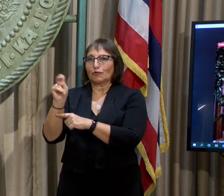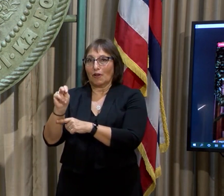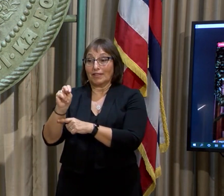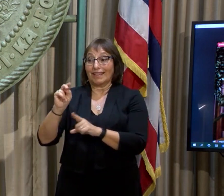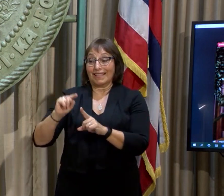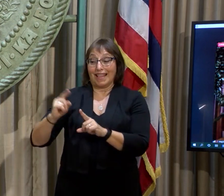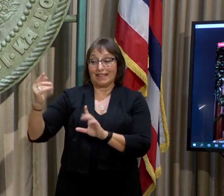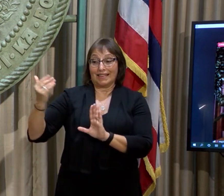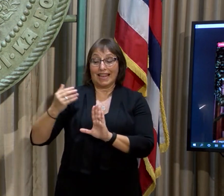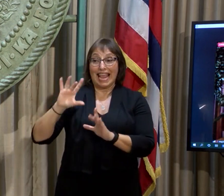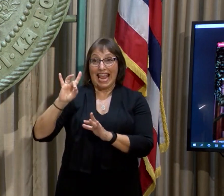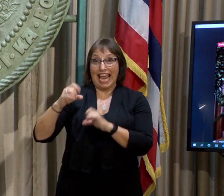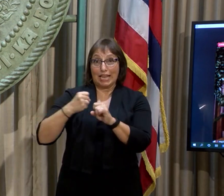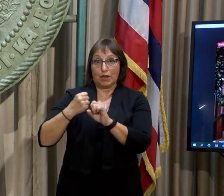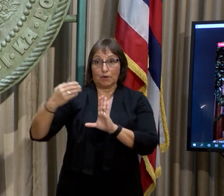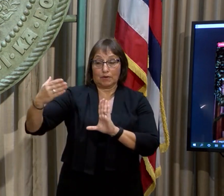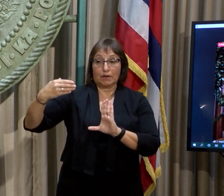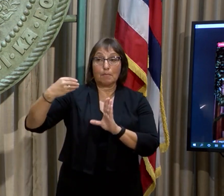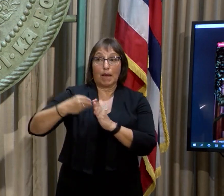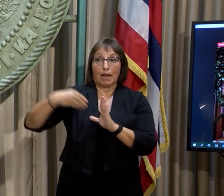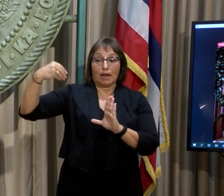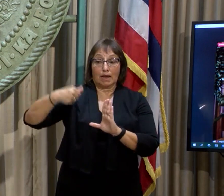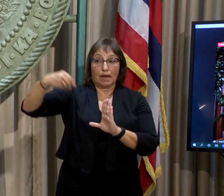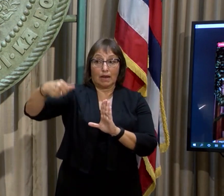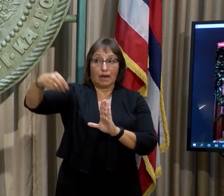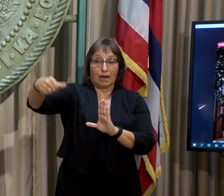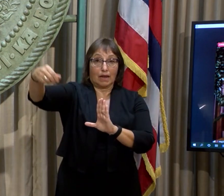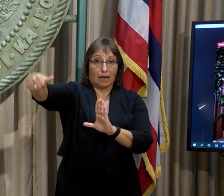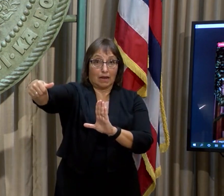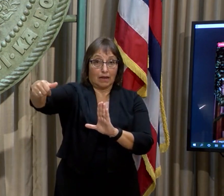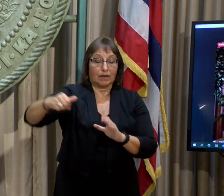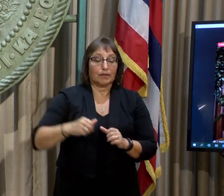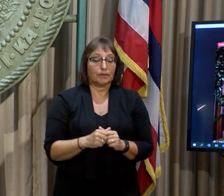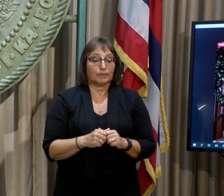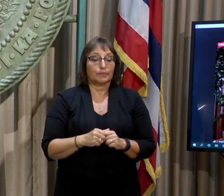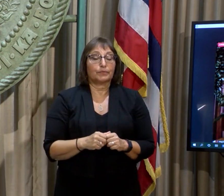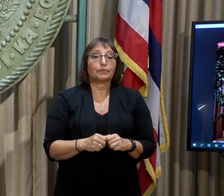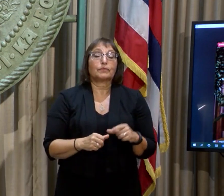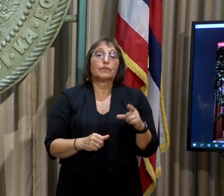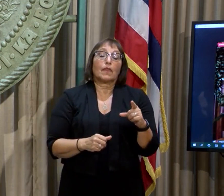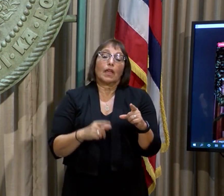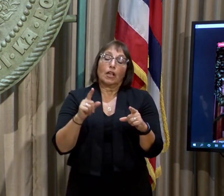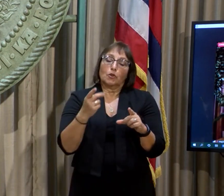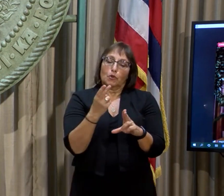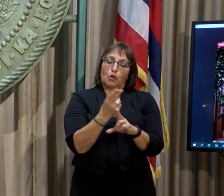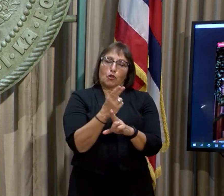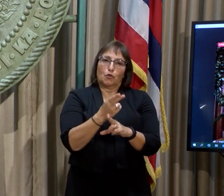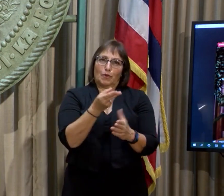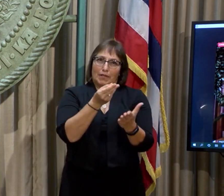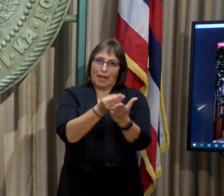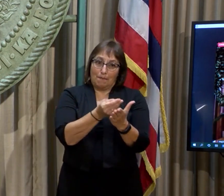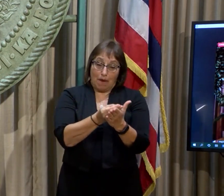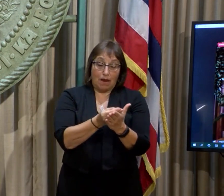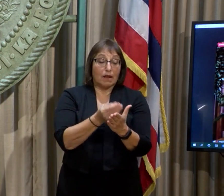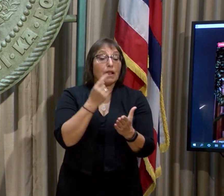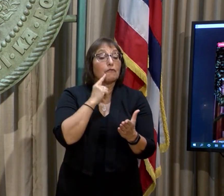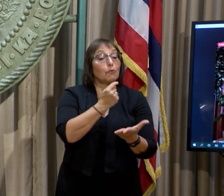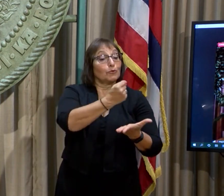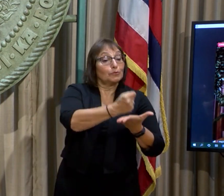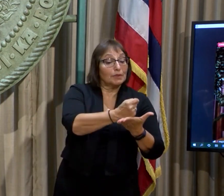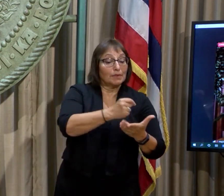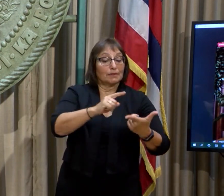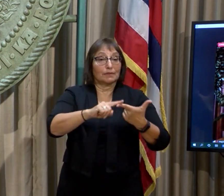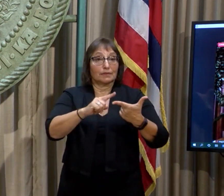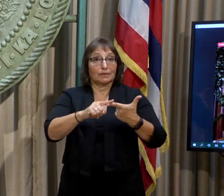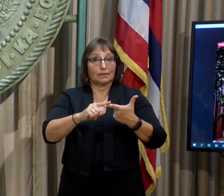agreed to use 85% of the funds for opioid treatment, prevention, and education,